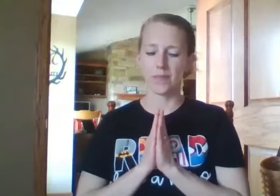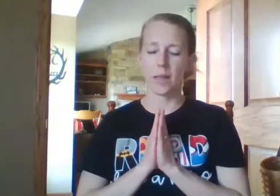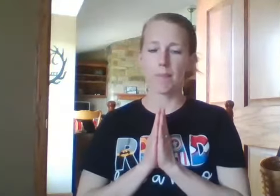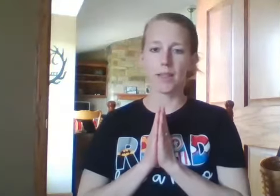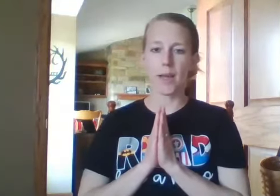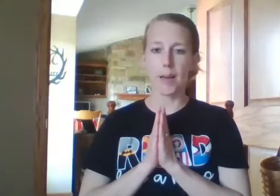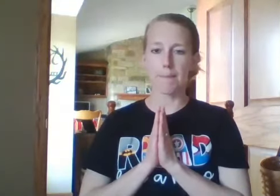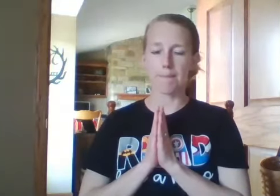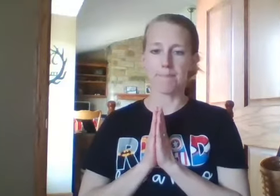Plum.